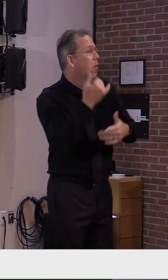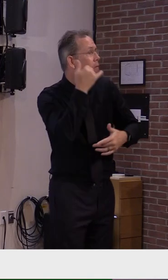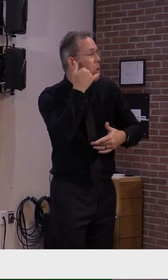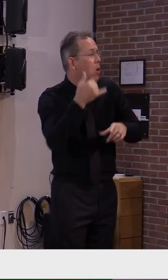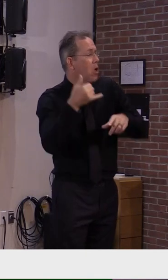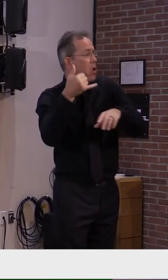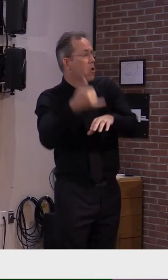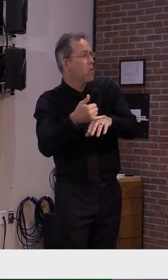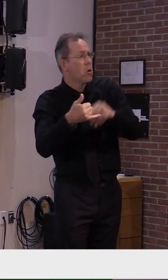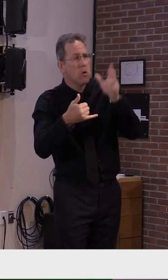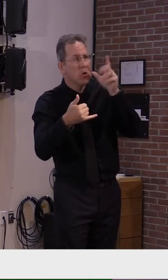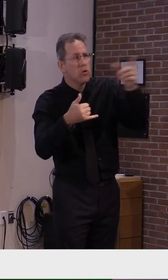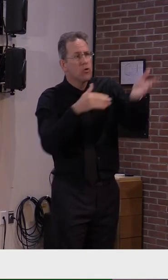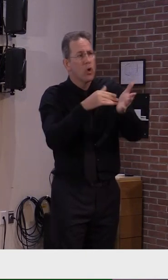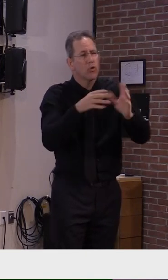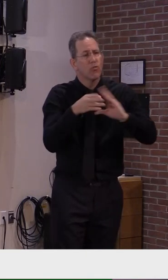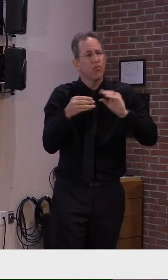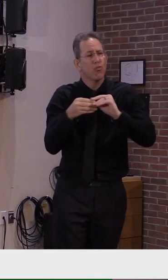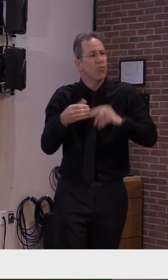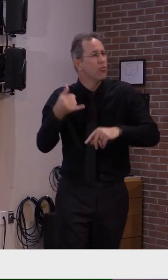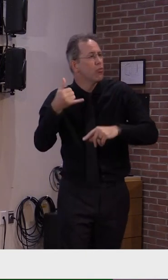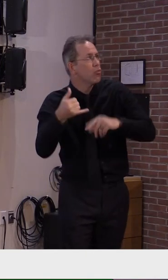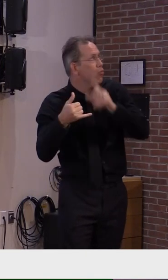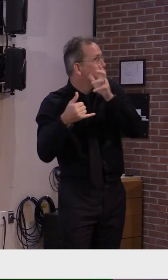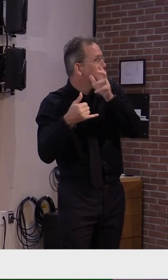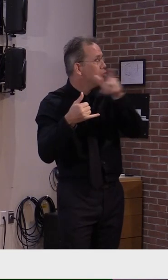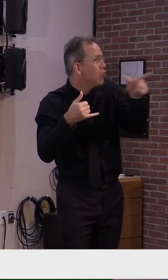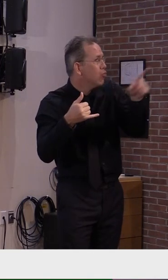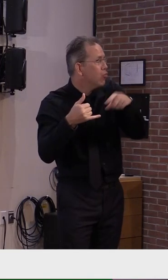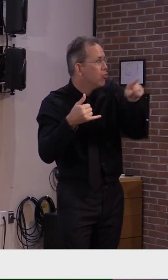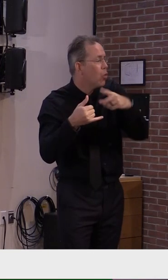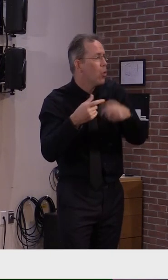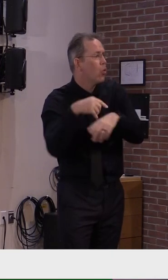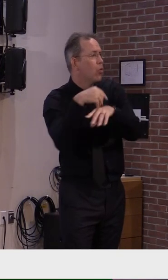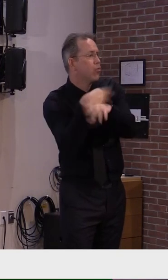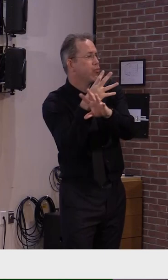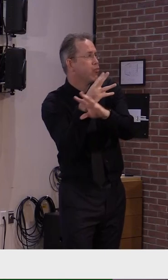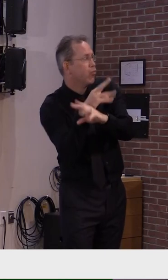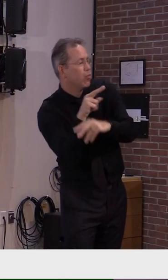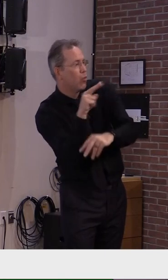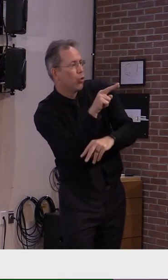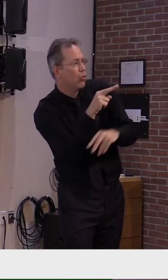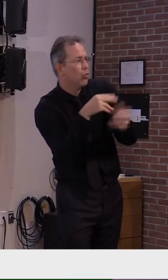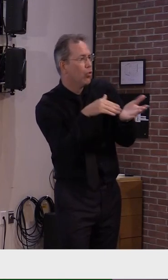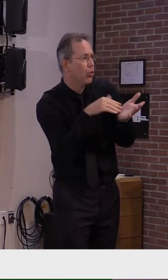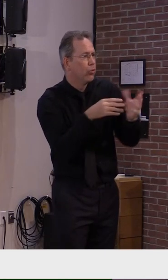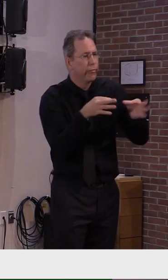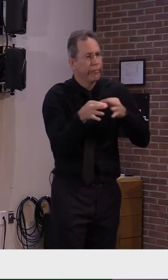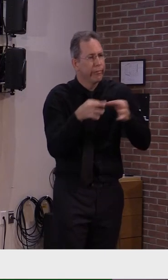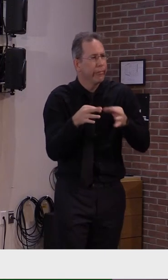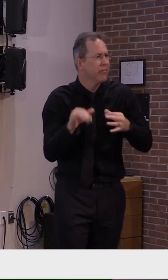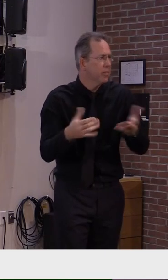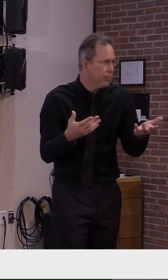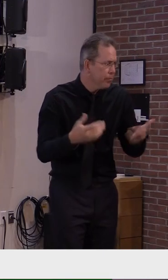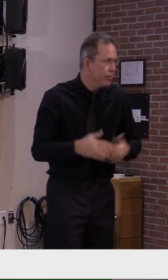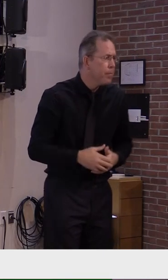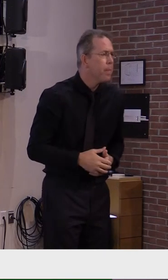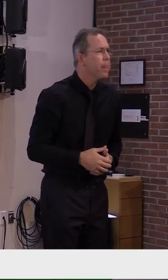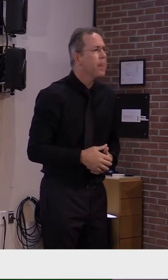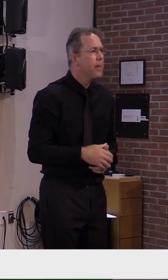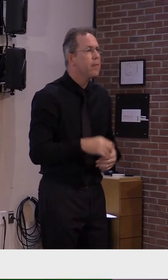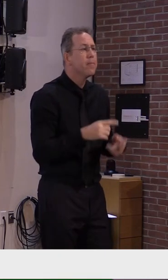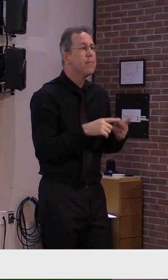hospitals shall restrict entrances into all medical buildings and clinics, ensure that everyone who enters any